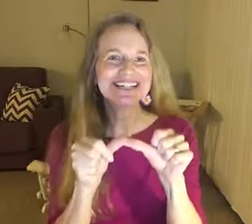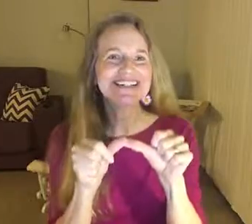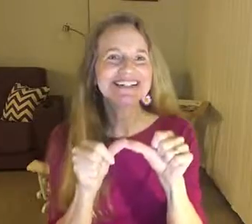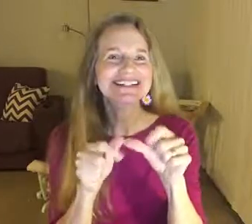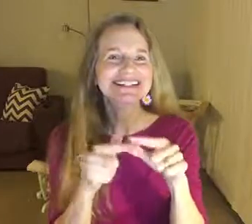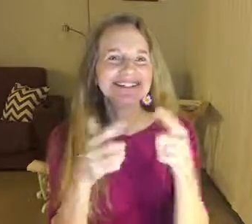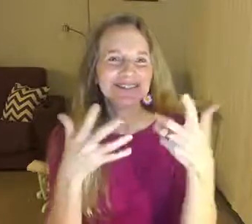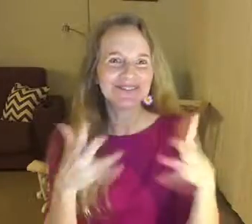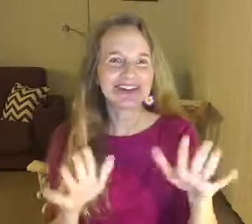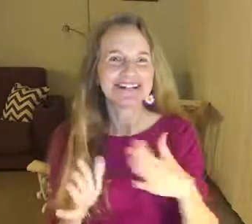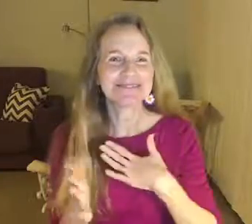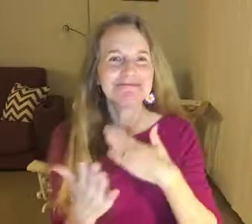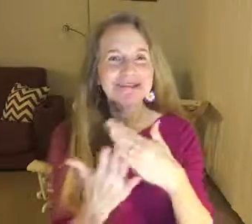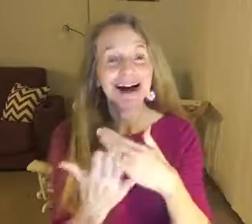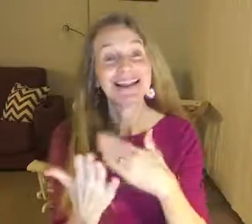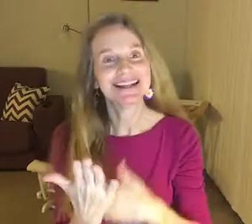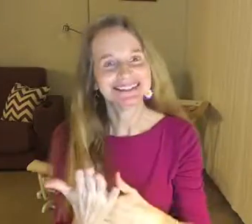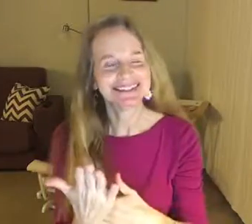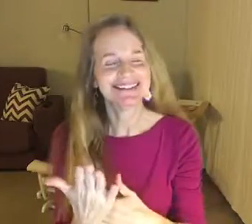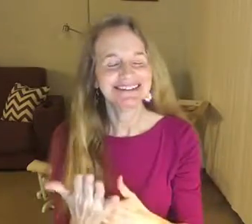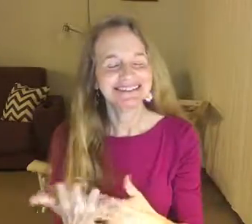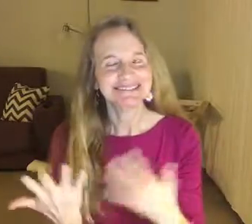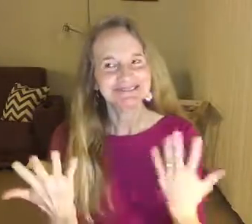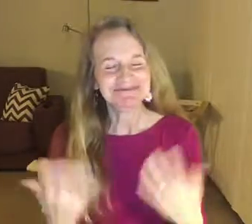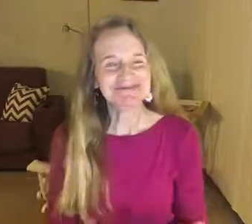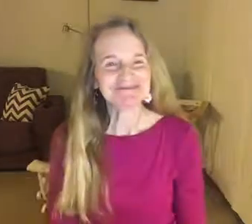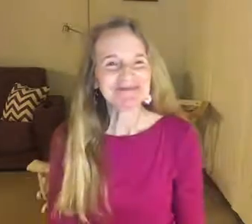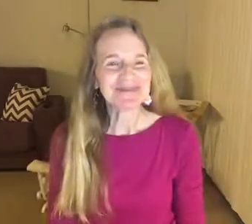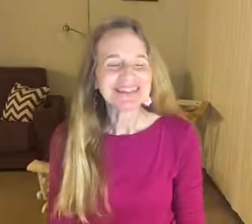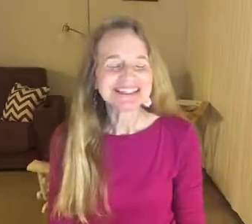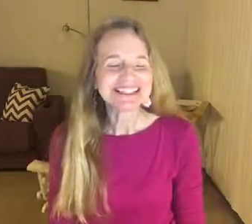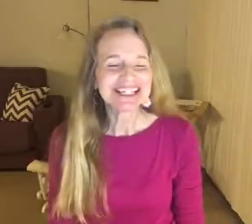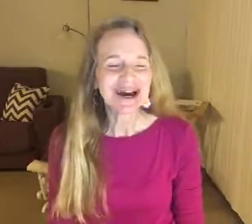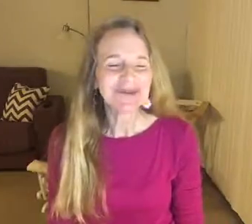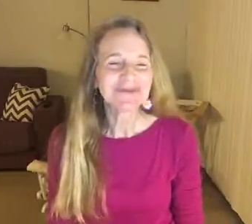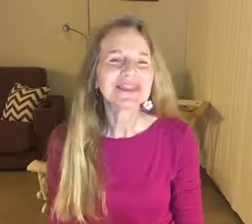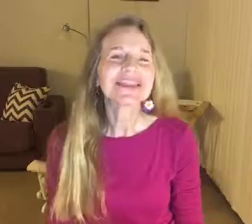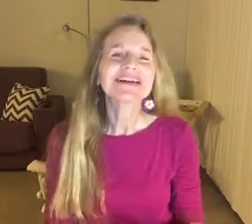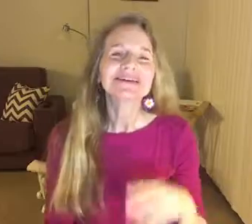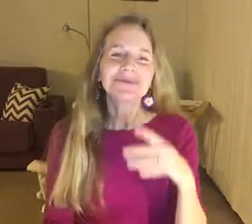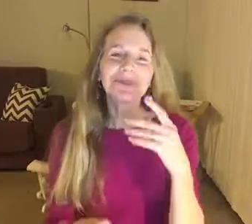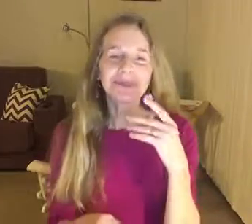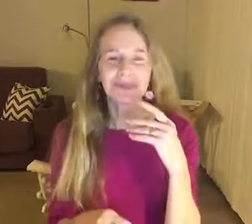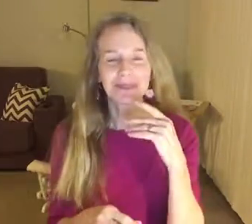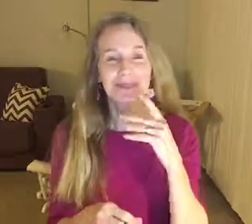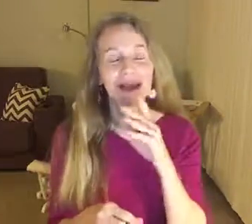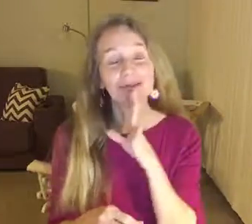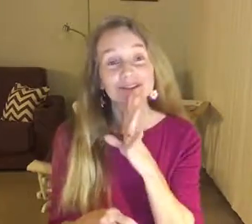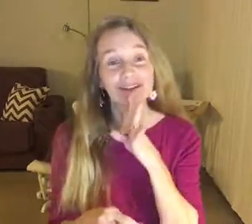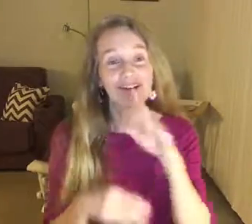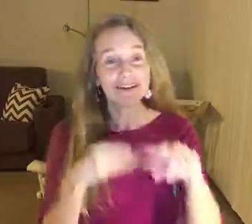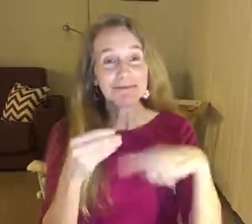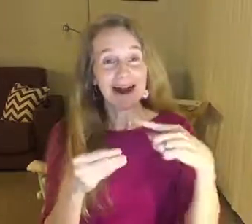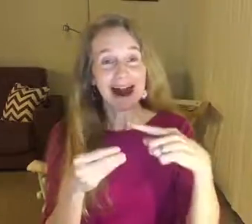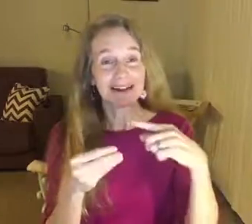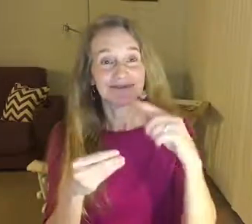to finish my mission. So, I was talking about